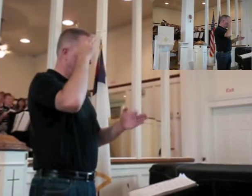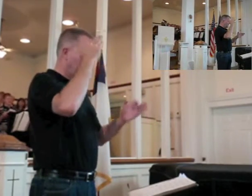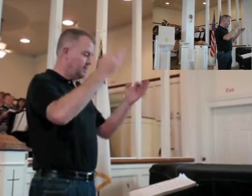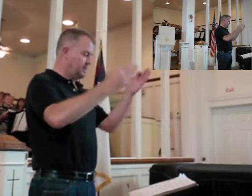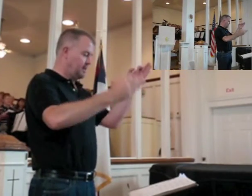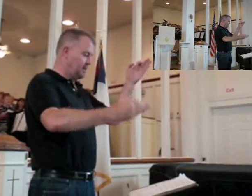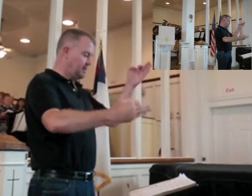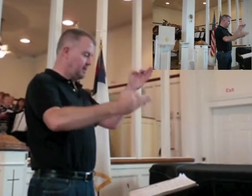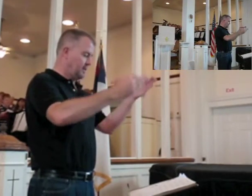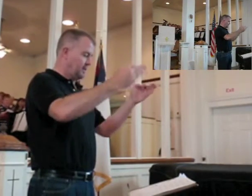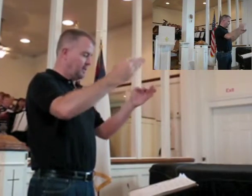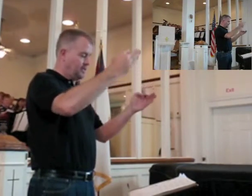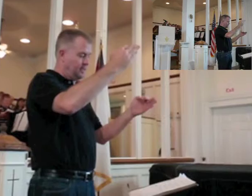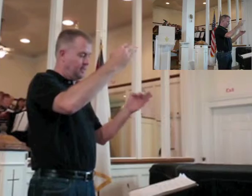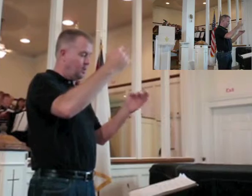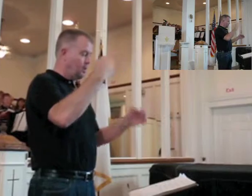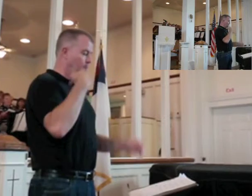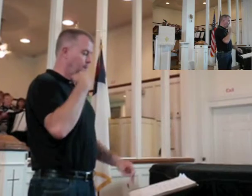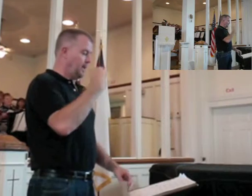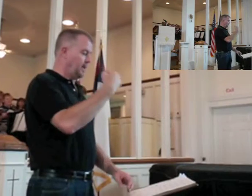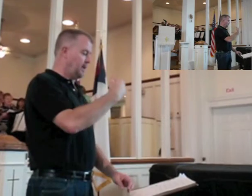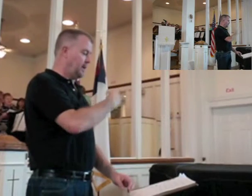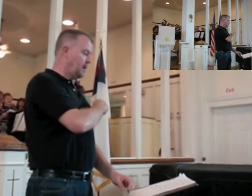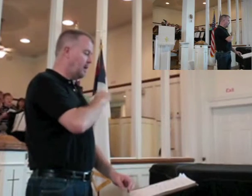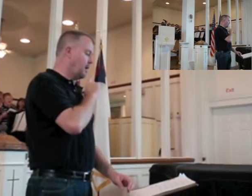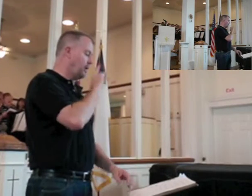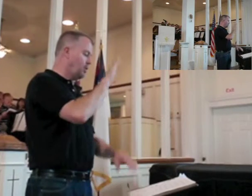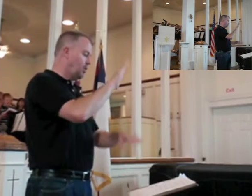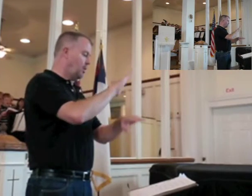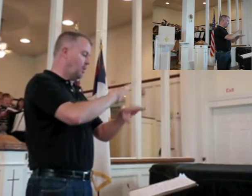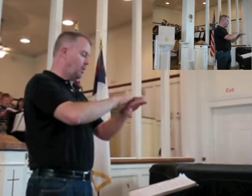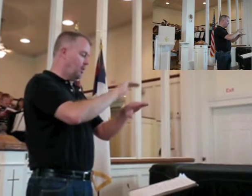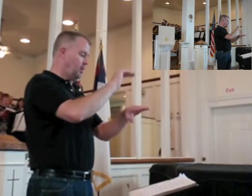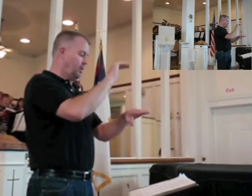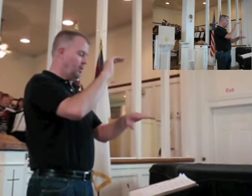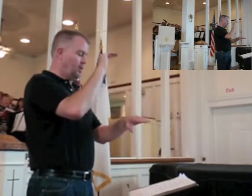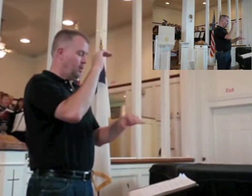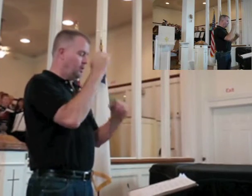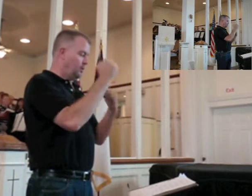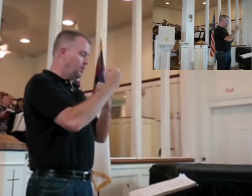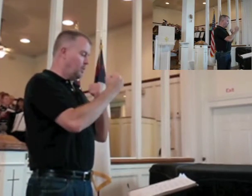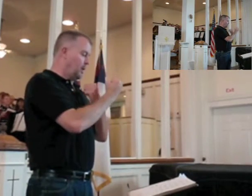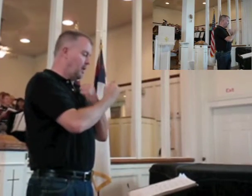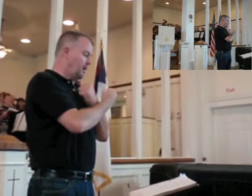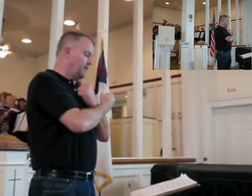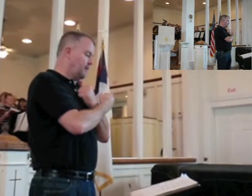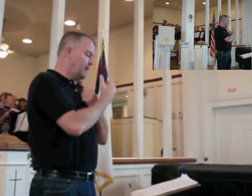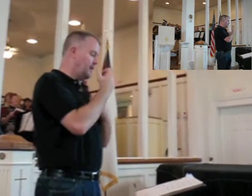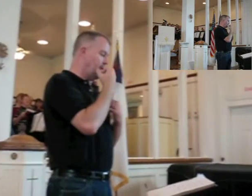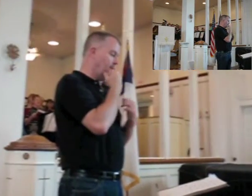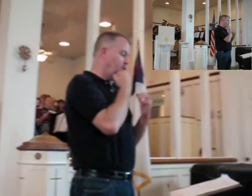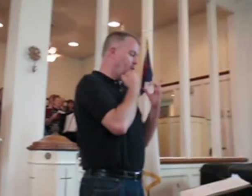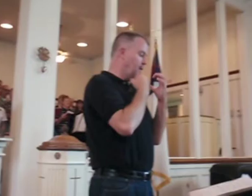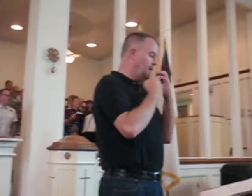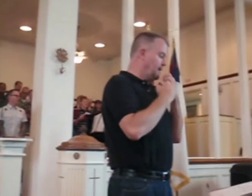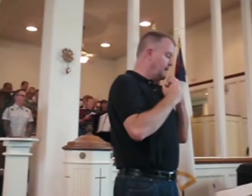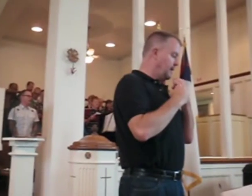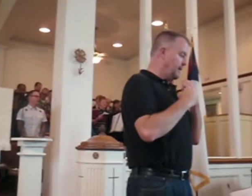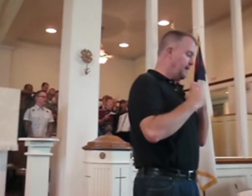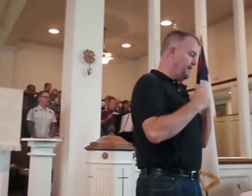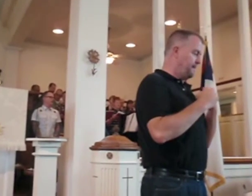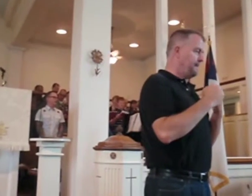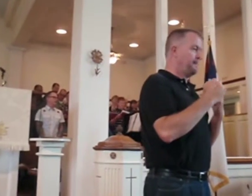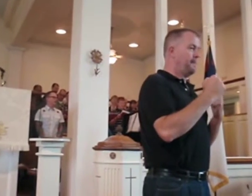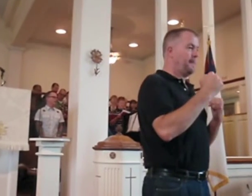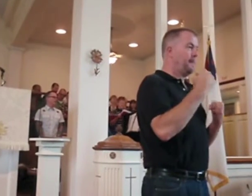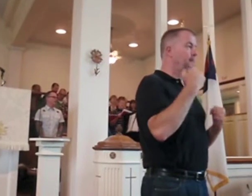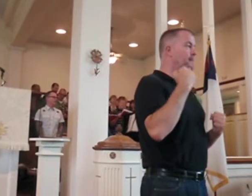tenderly.